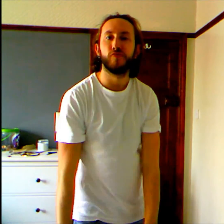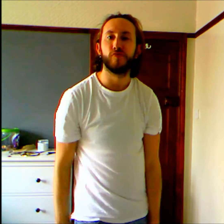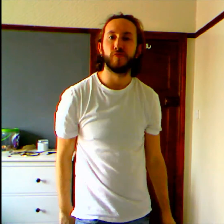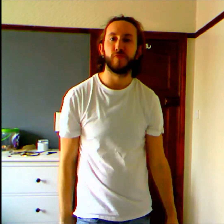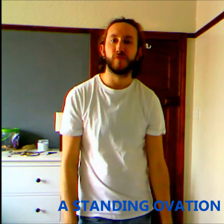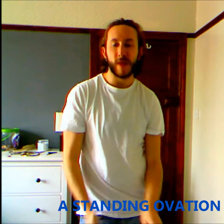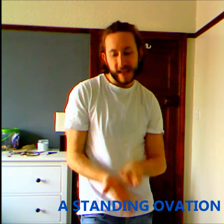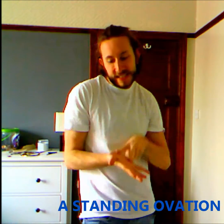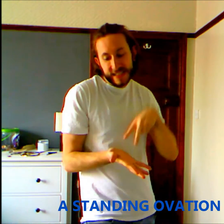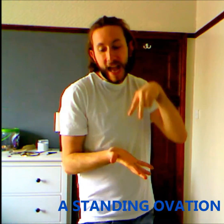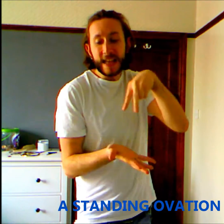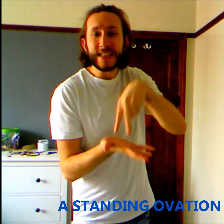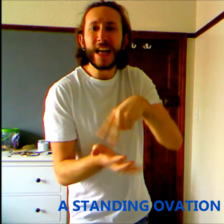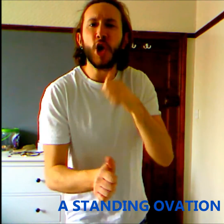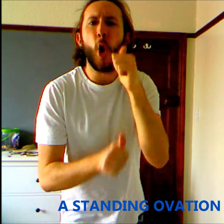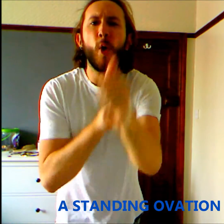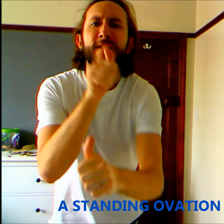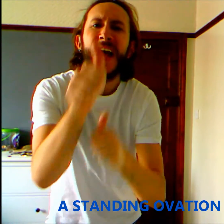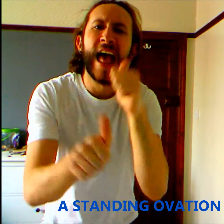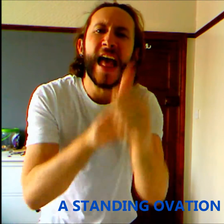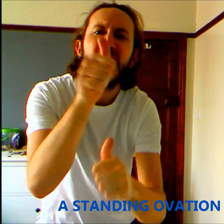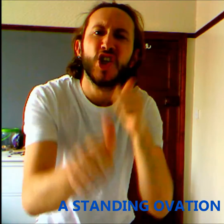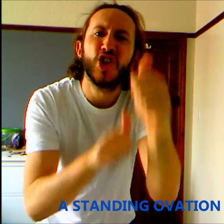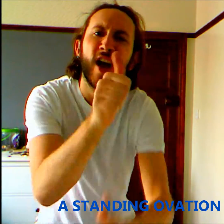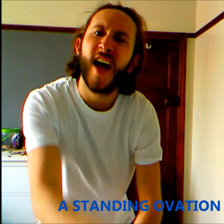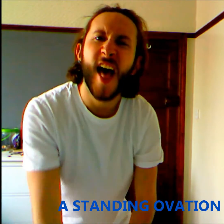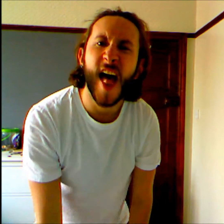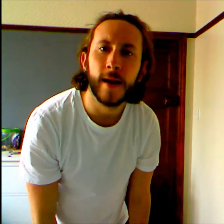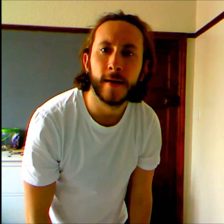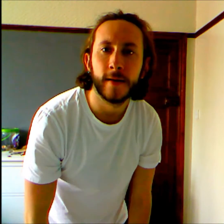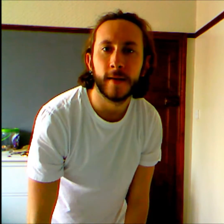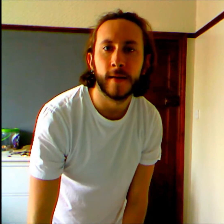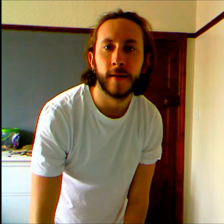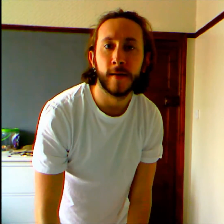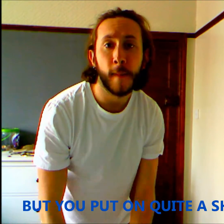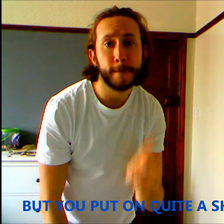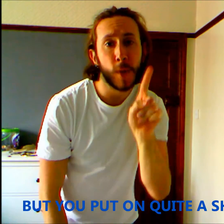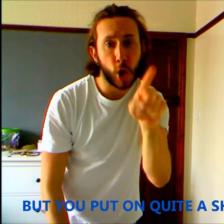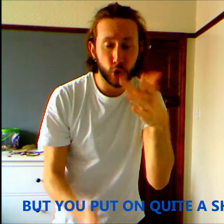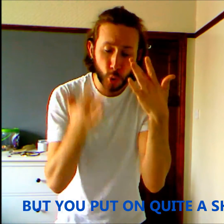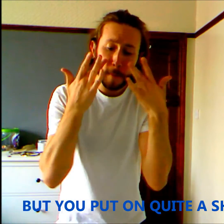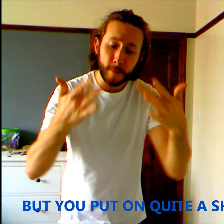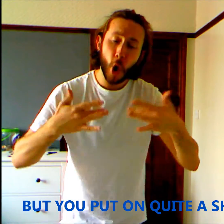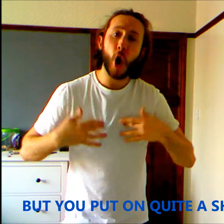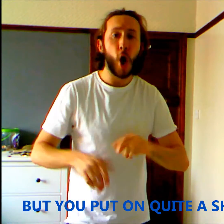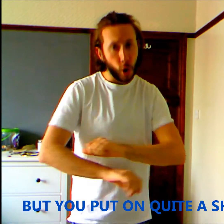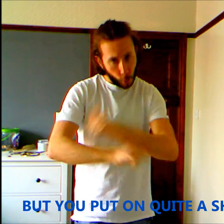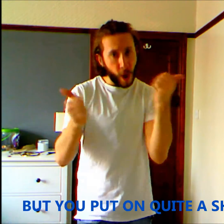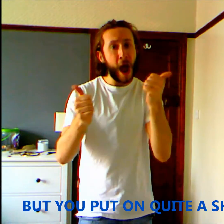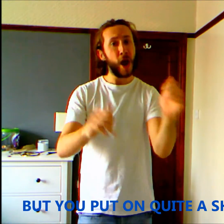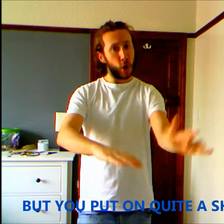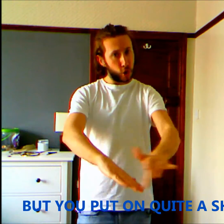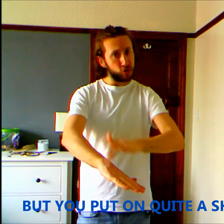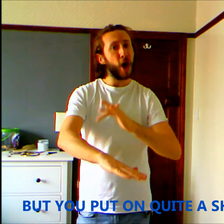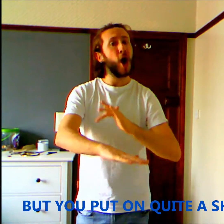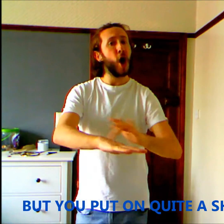I stand in an ovation But you put on quite a show